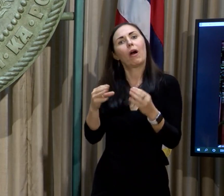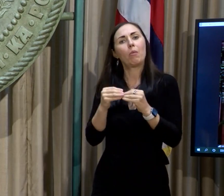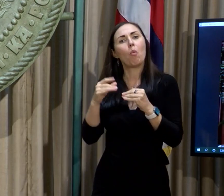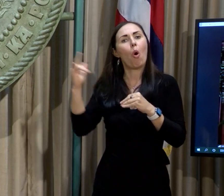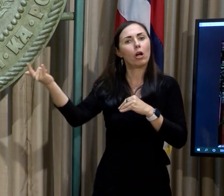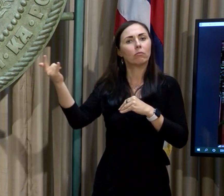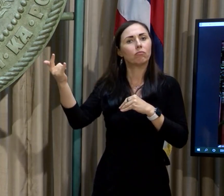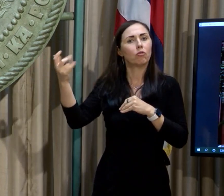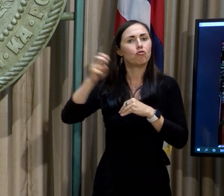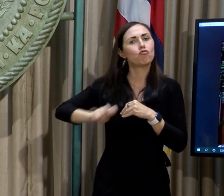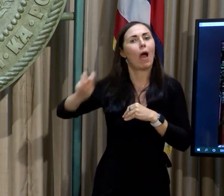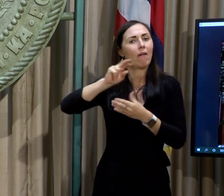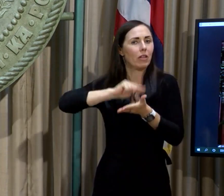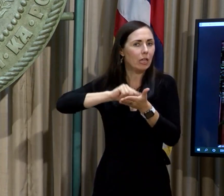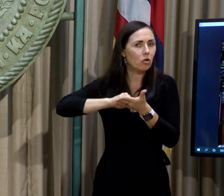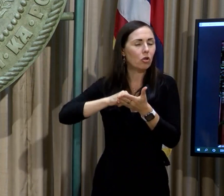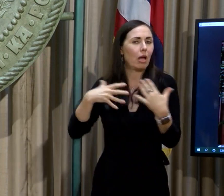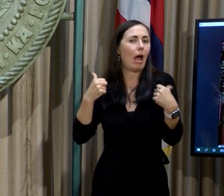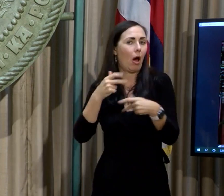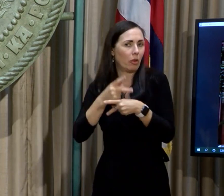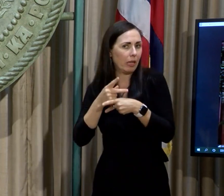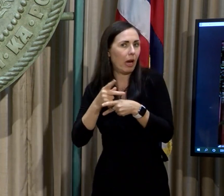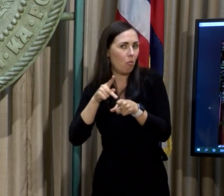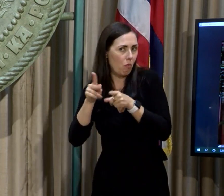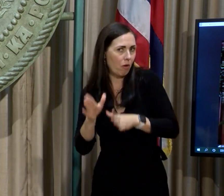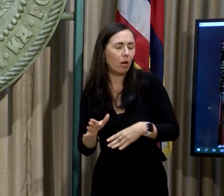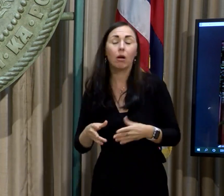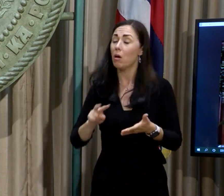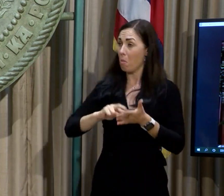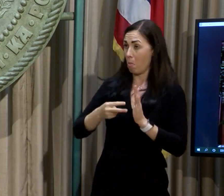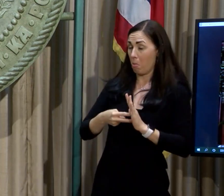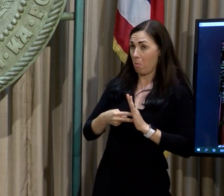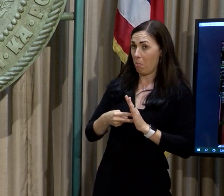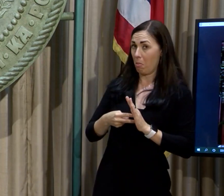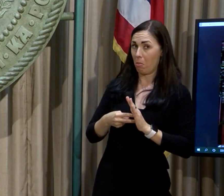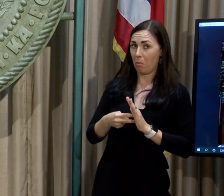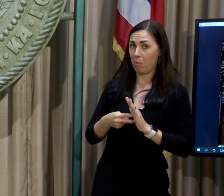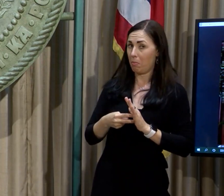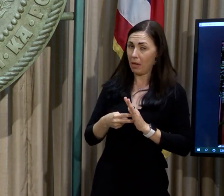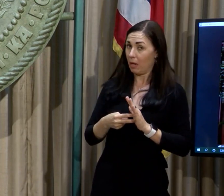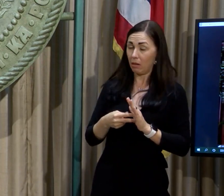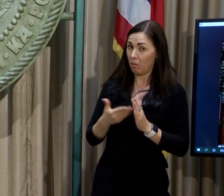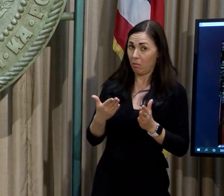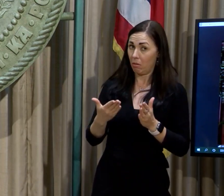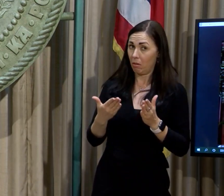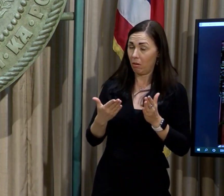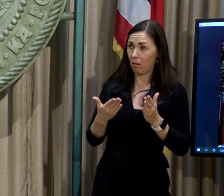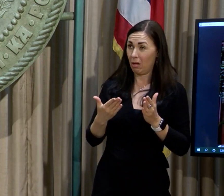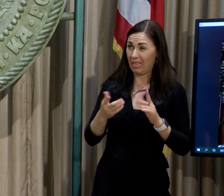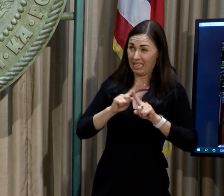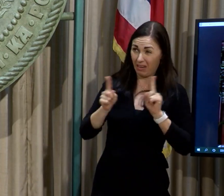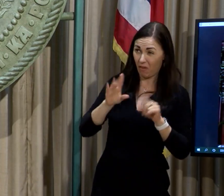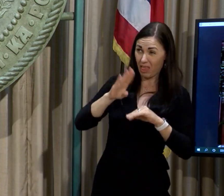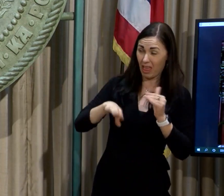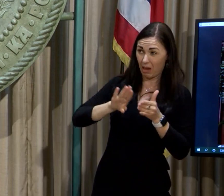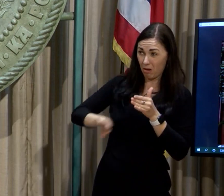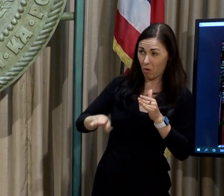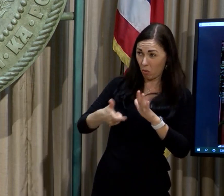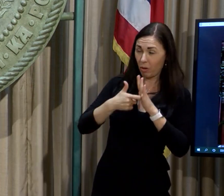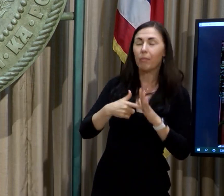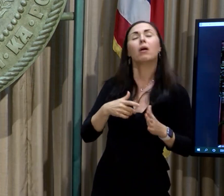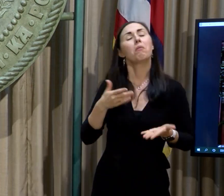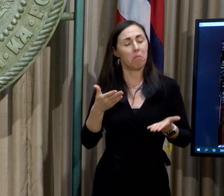healthcare professionals. So it could mean something different from the waiving of the requirements or what? Yeah, certainly,